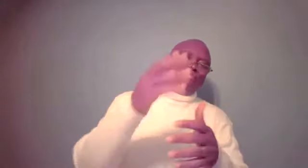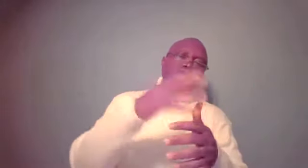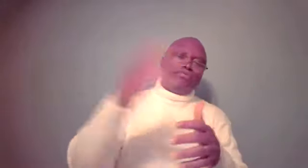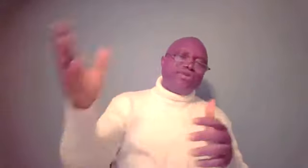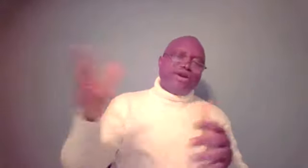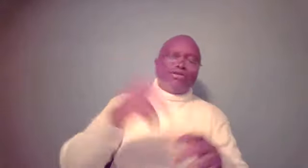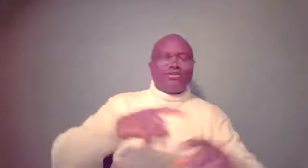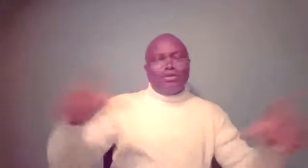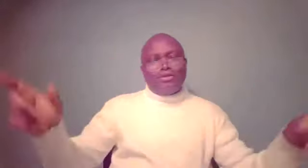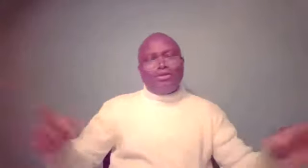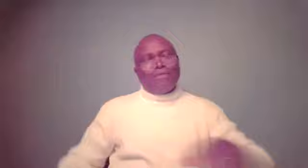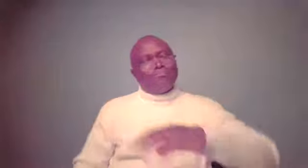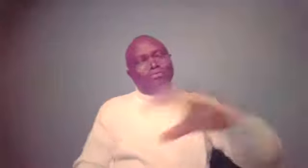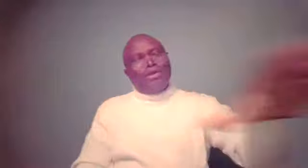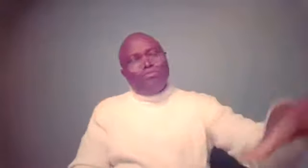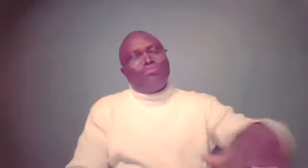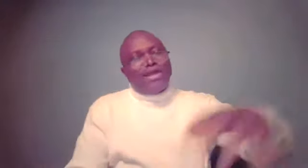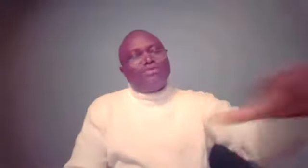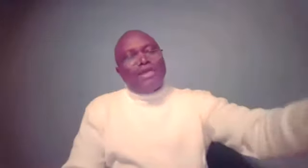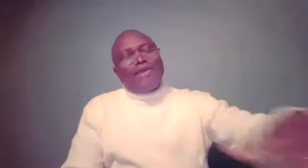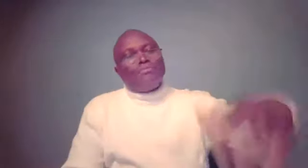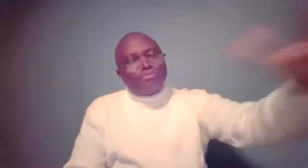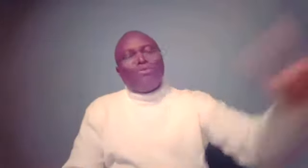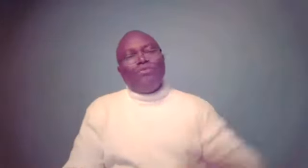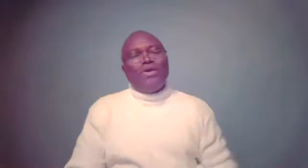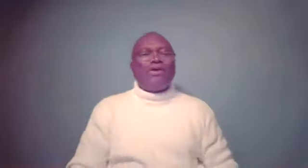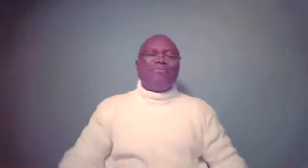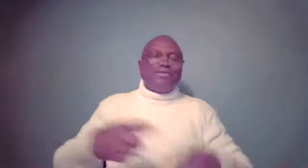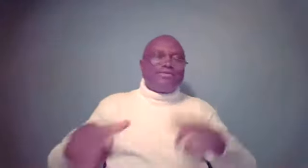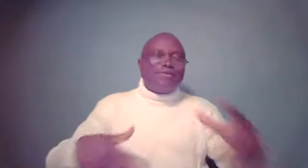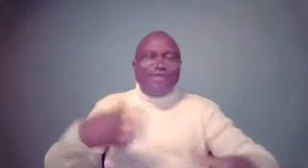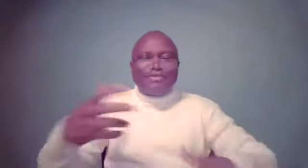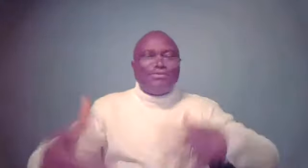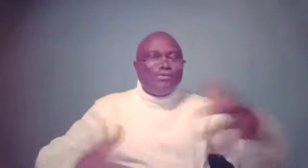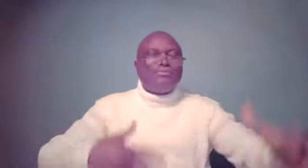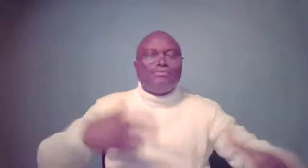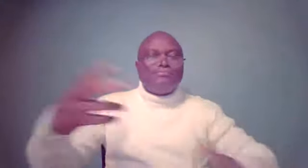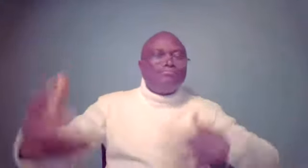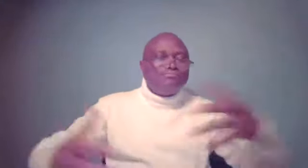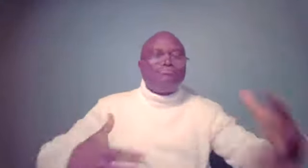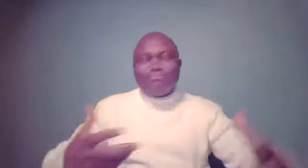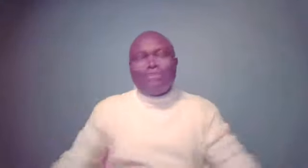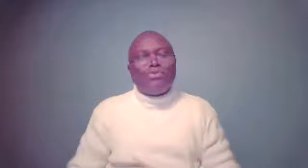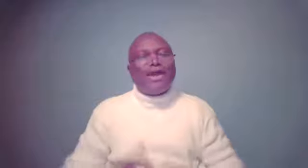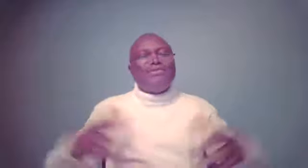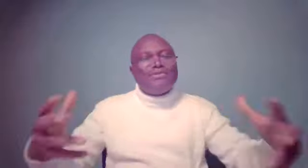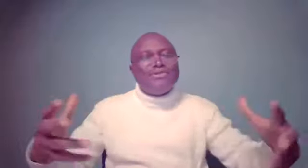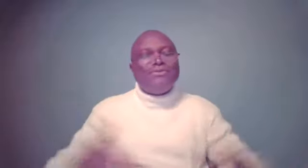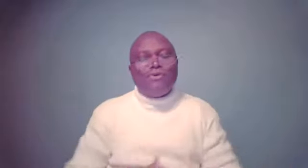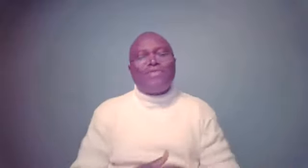In one of the prayers that we prayed today, we're talking about this kind of thing, you know, the morality and all